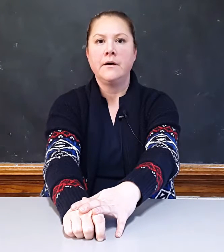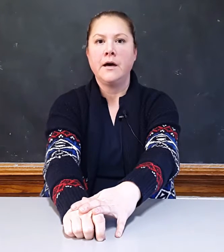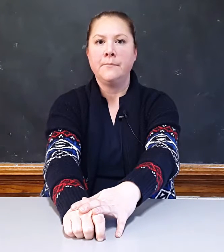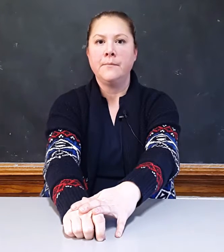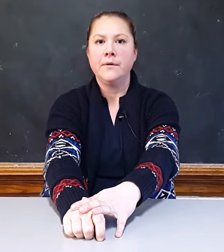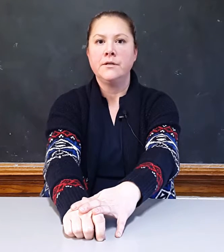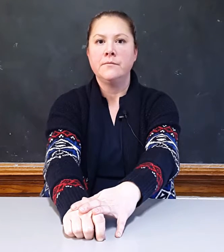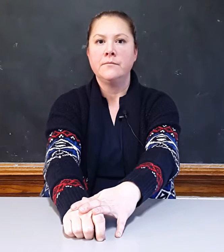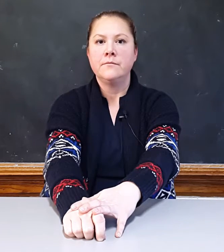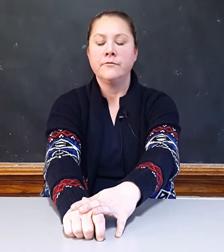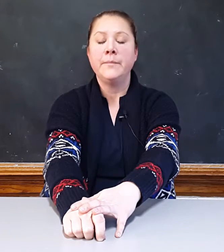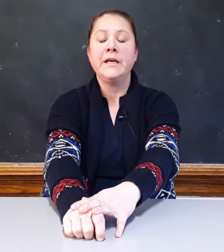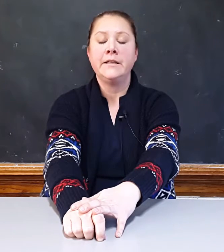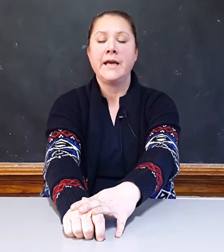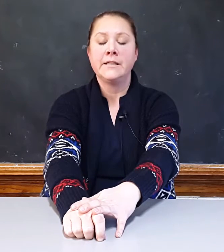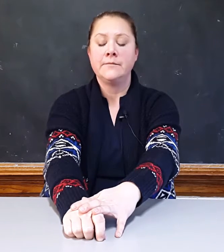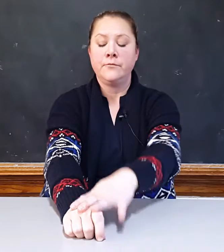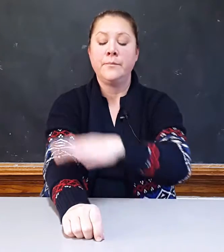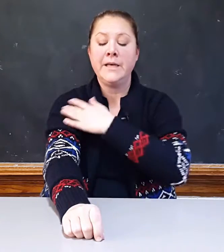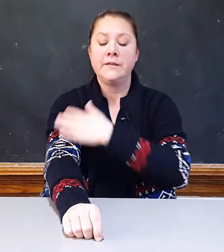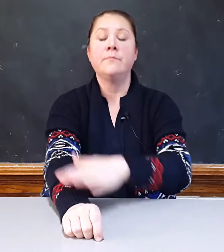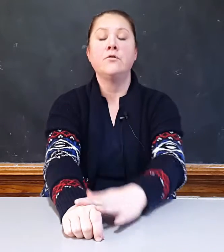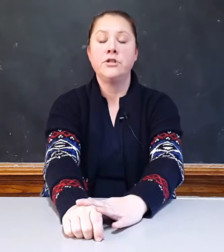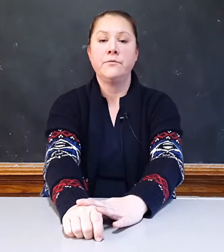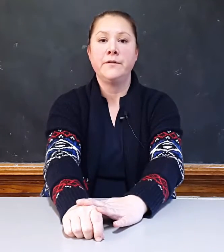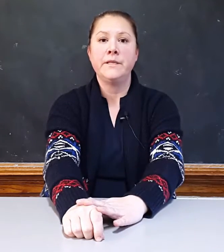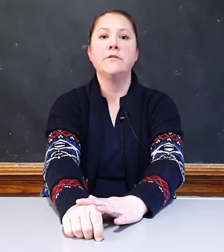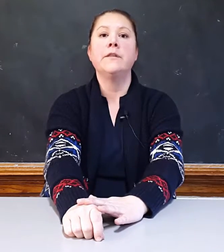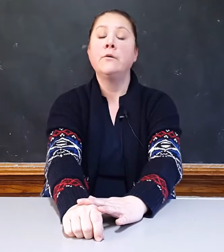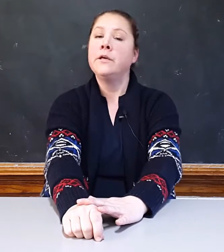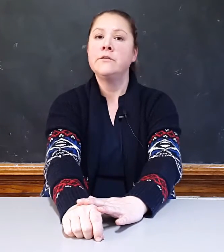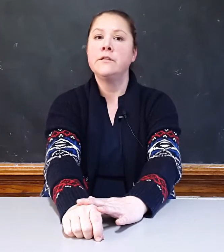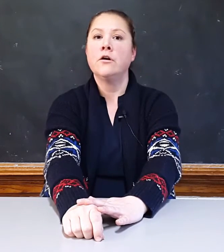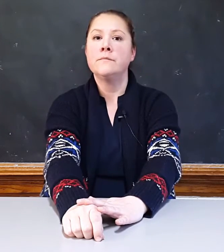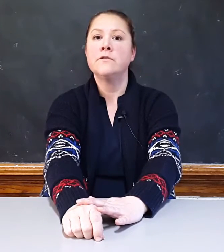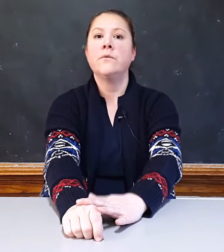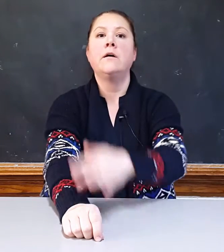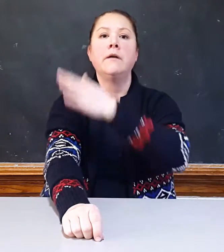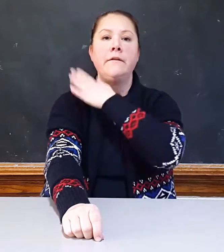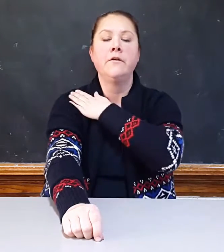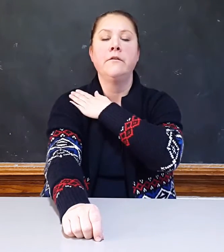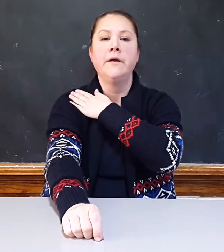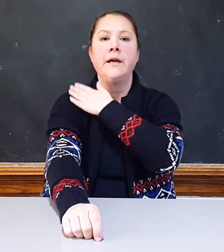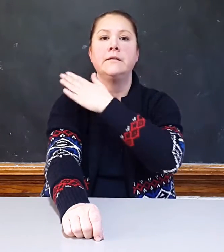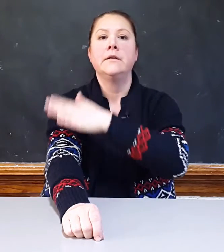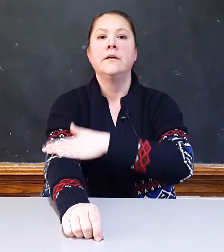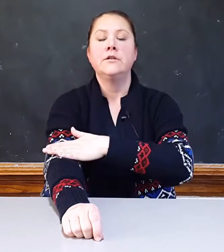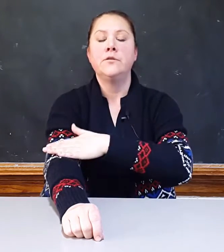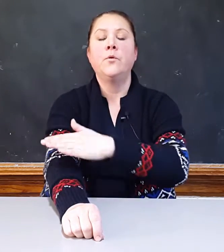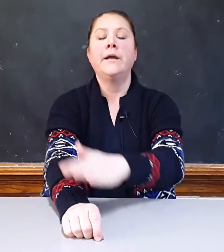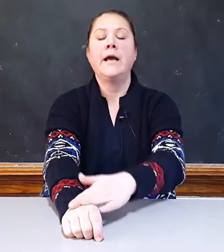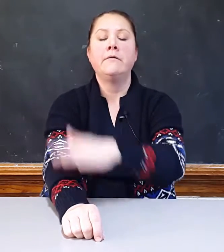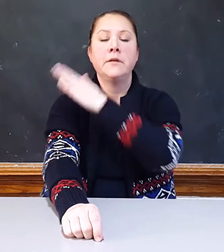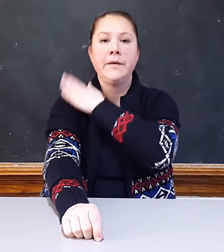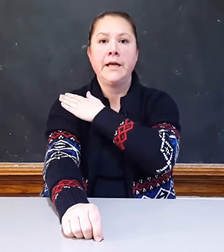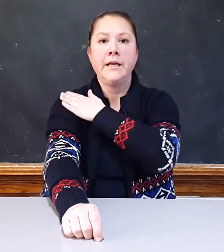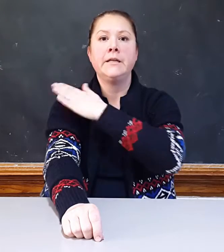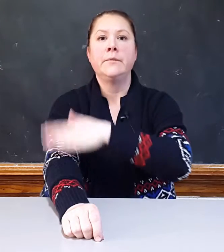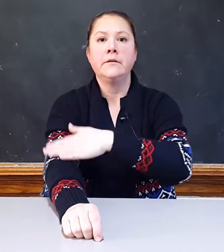repeat the act, repeat the motion with me. So they'll be using their arms as well and their other hand to point out the beginning, the